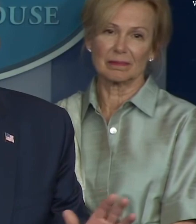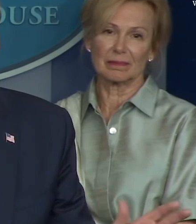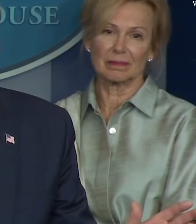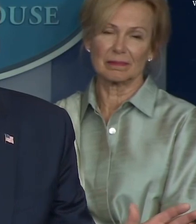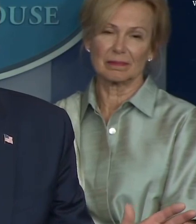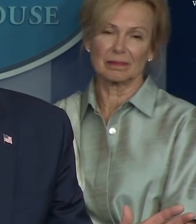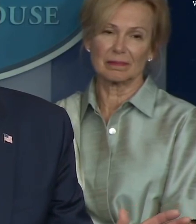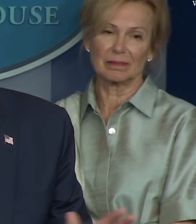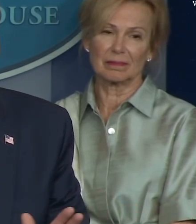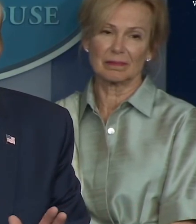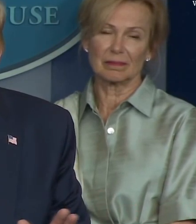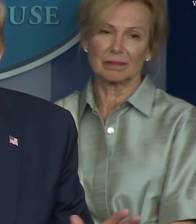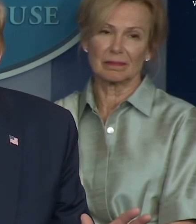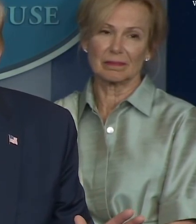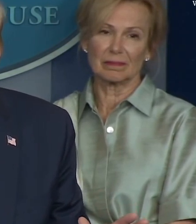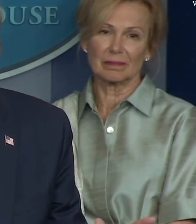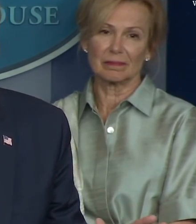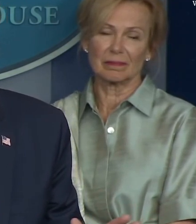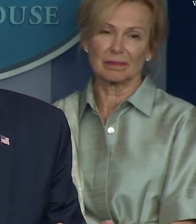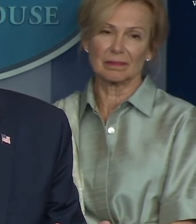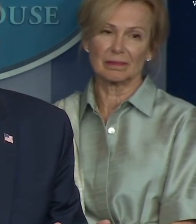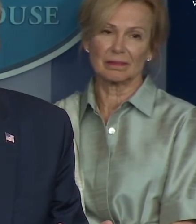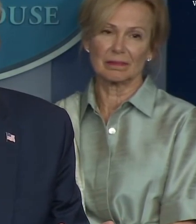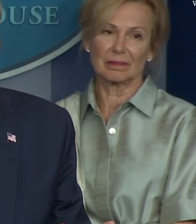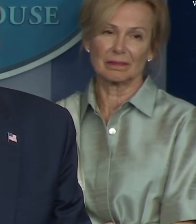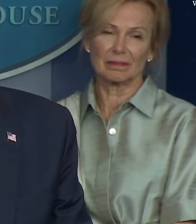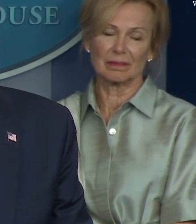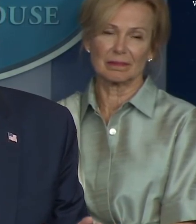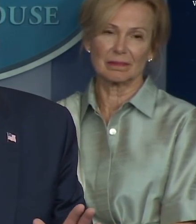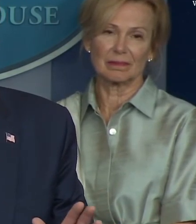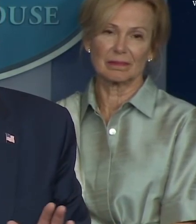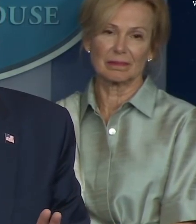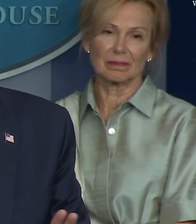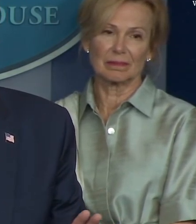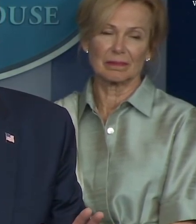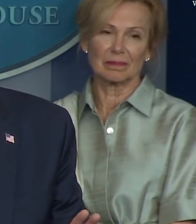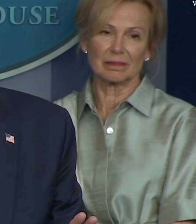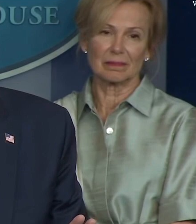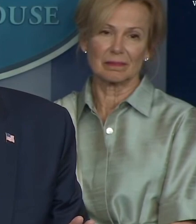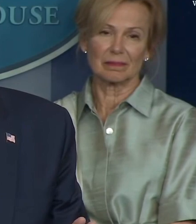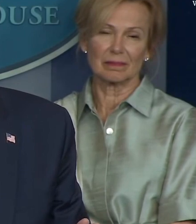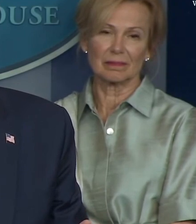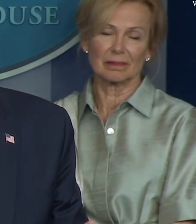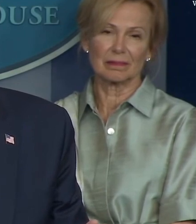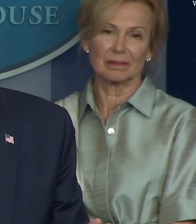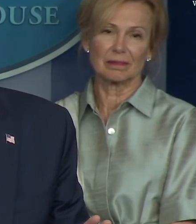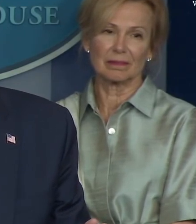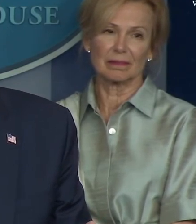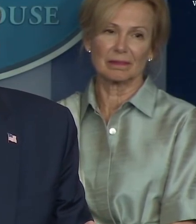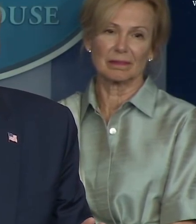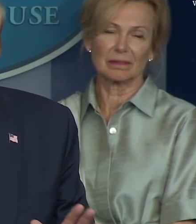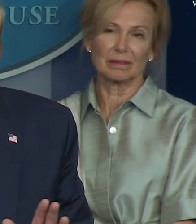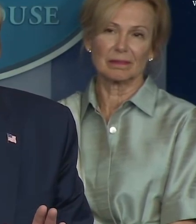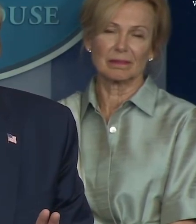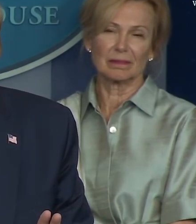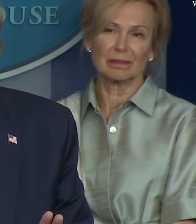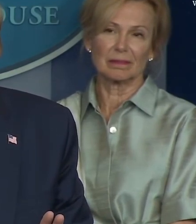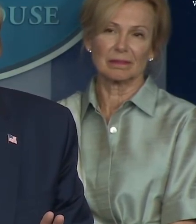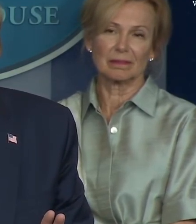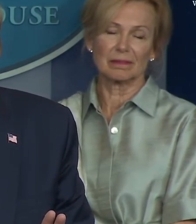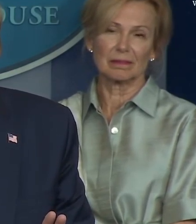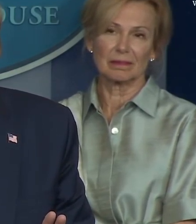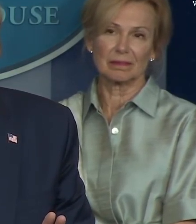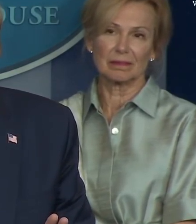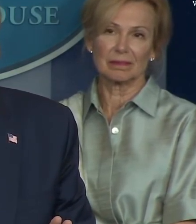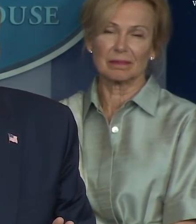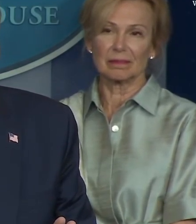the same with NBC and Comcast. I don't call it Comcast. I call it Comcast. Let me just tell you something.